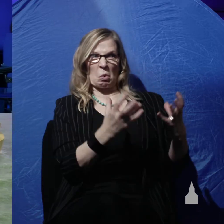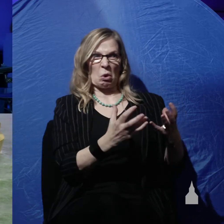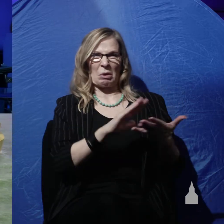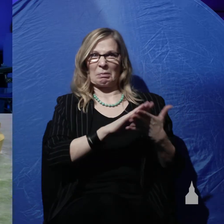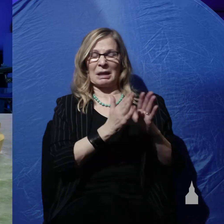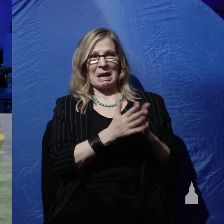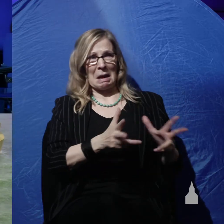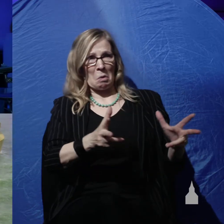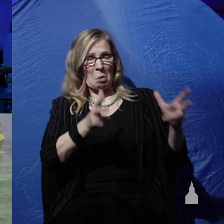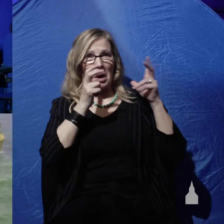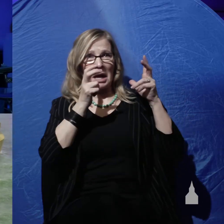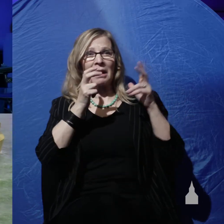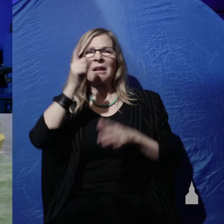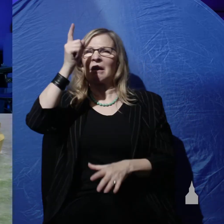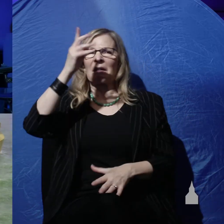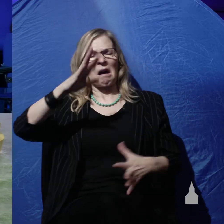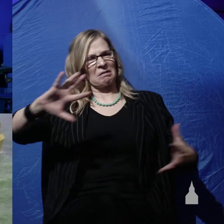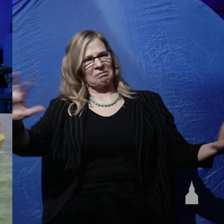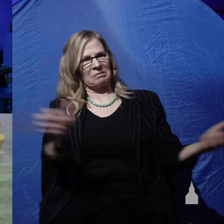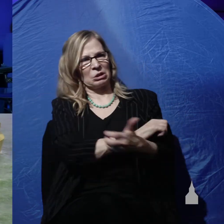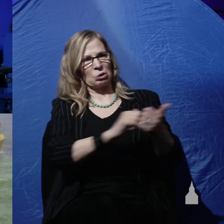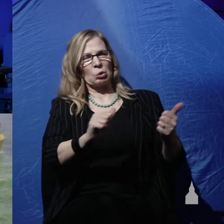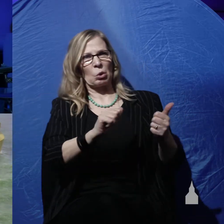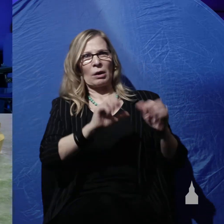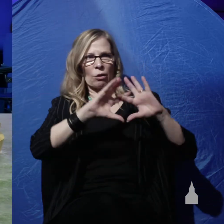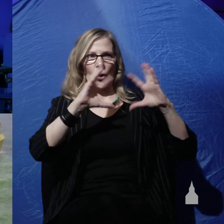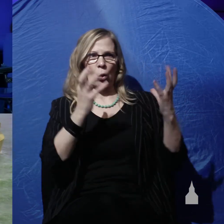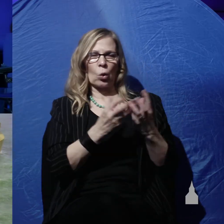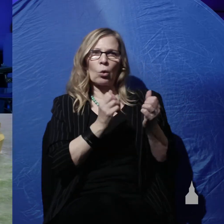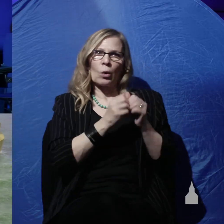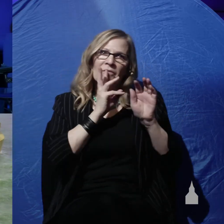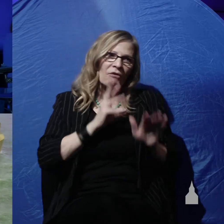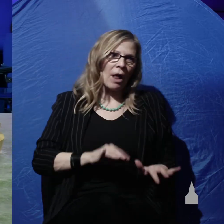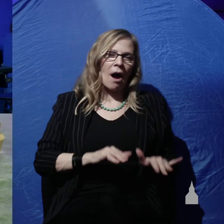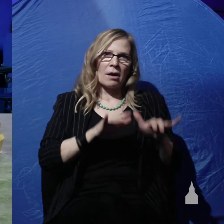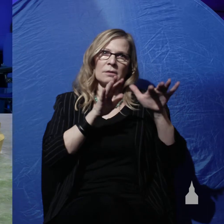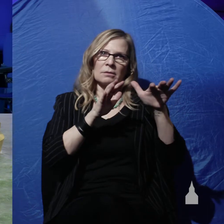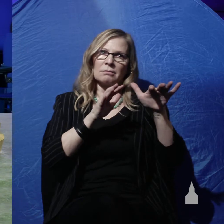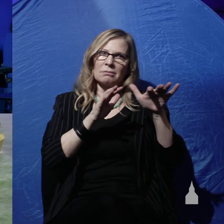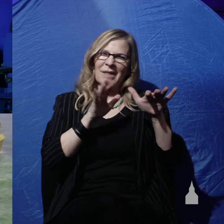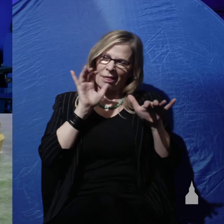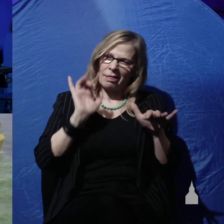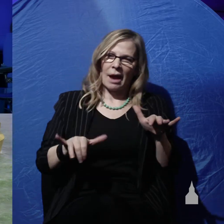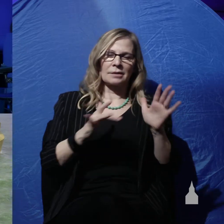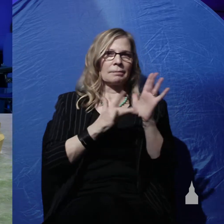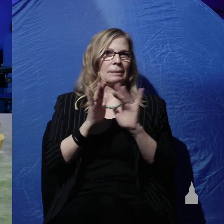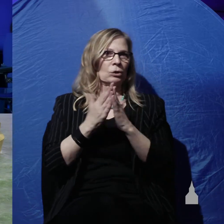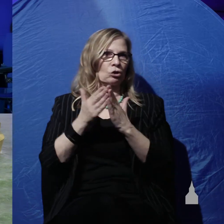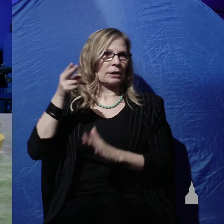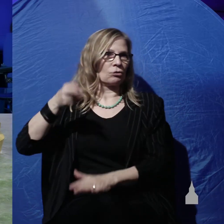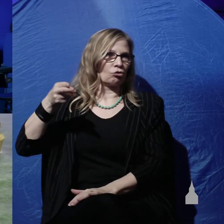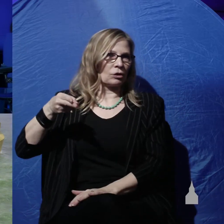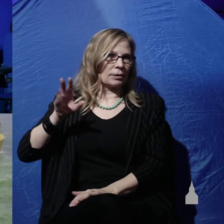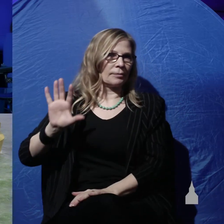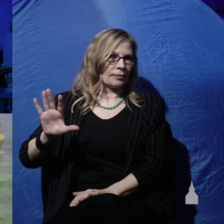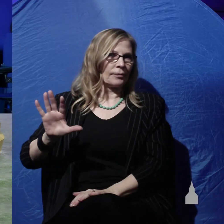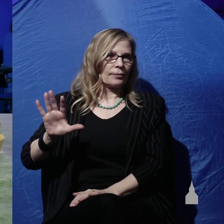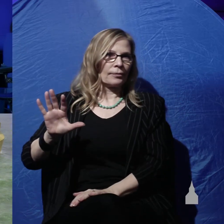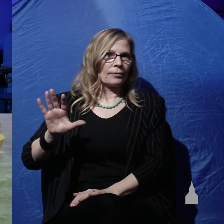destroyed the world with a global flood at the time of Noah. That's the biblical history. But I've had the privilege